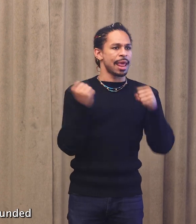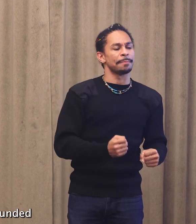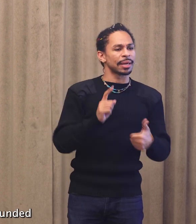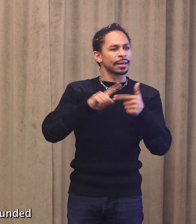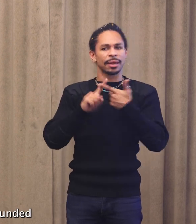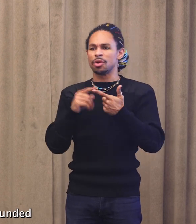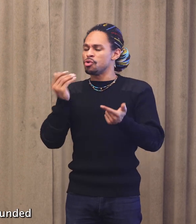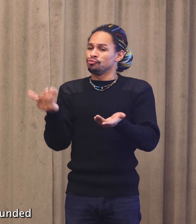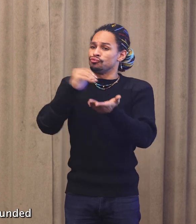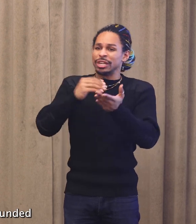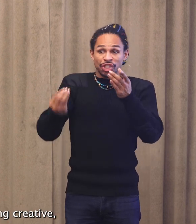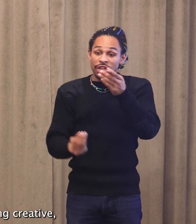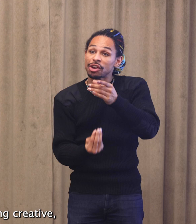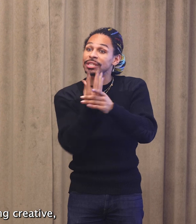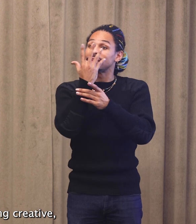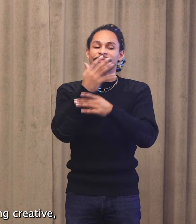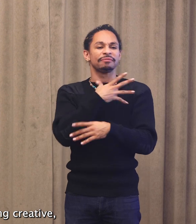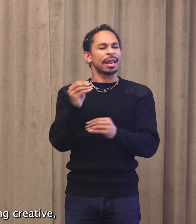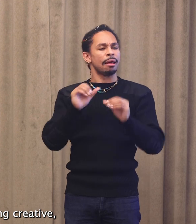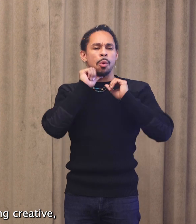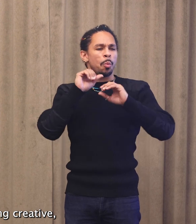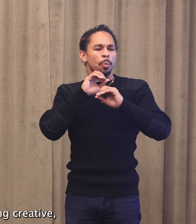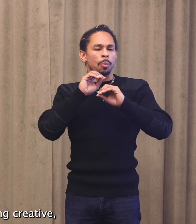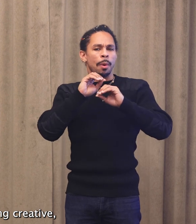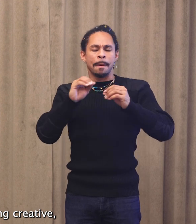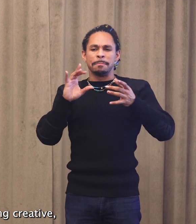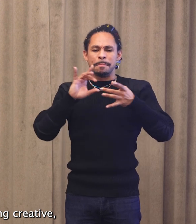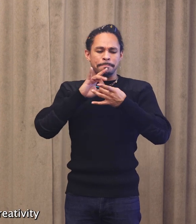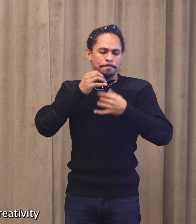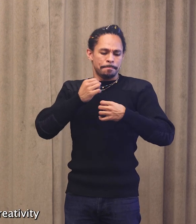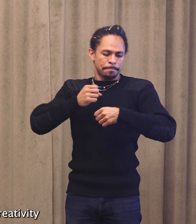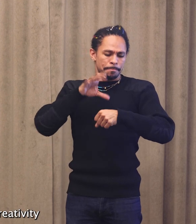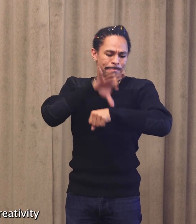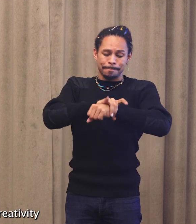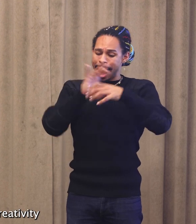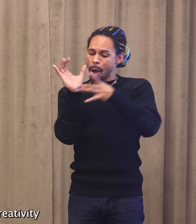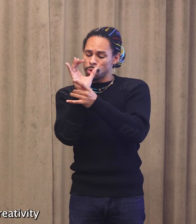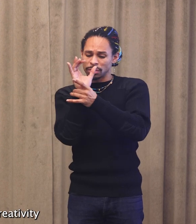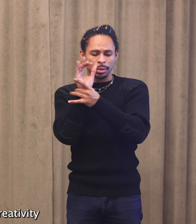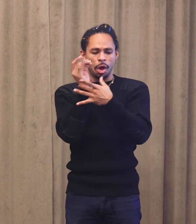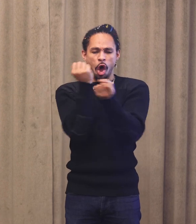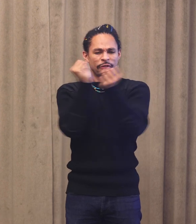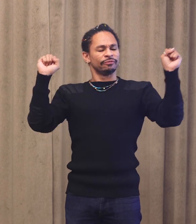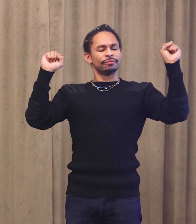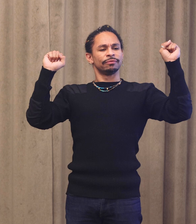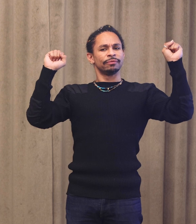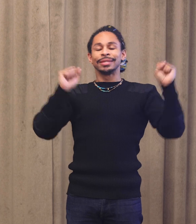unbounded is not just being creative, it's living creativity.